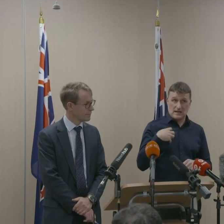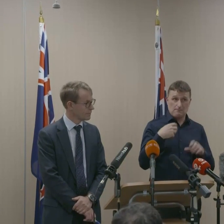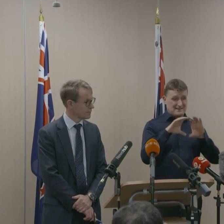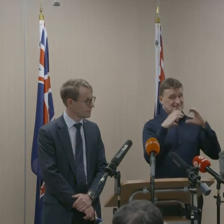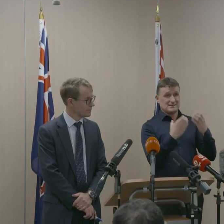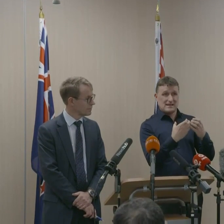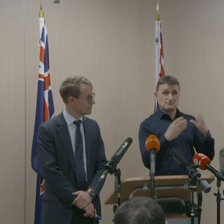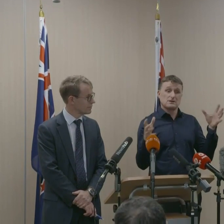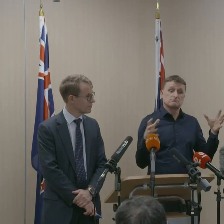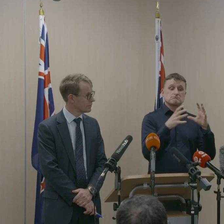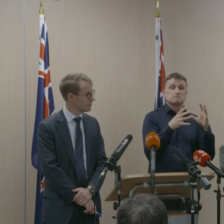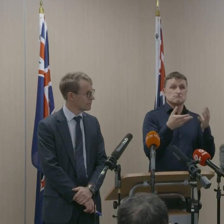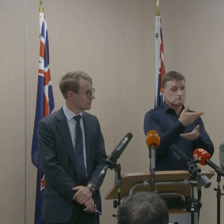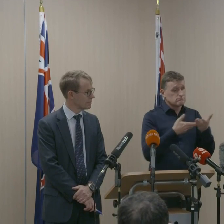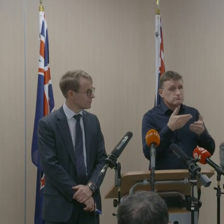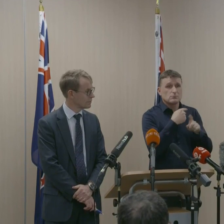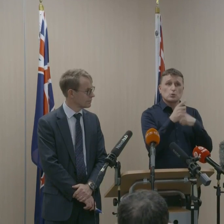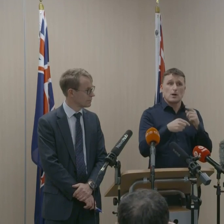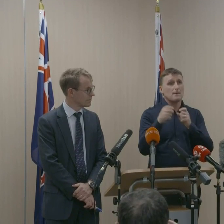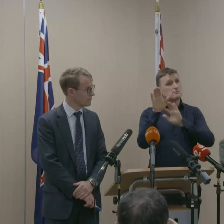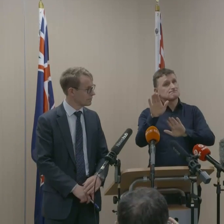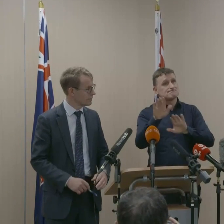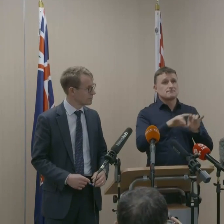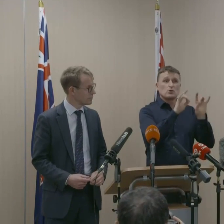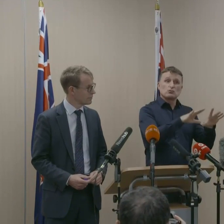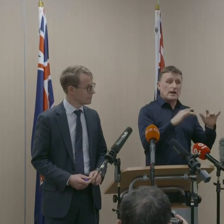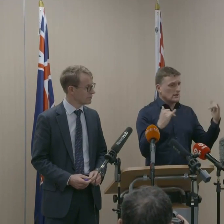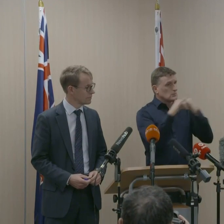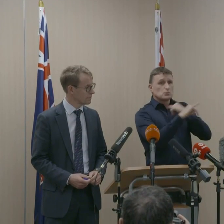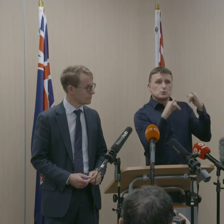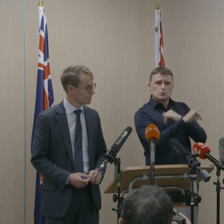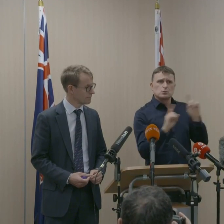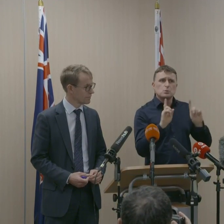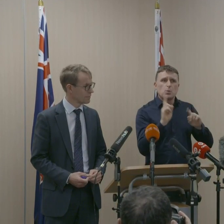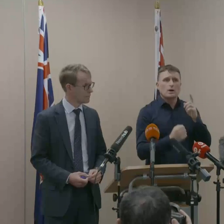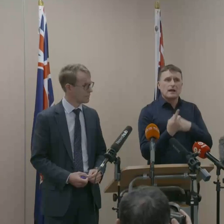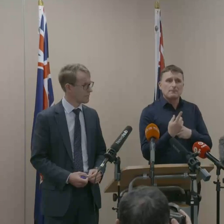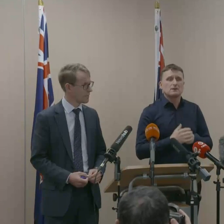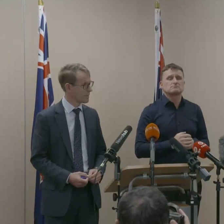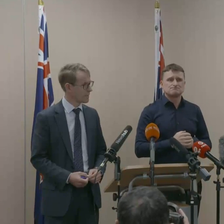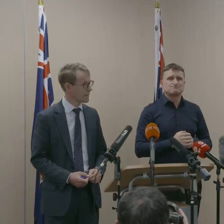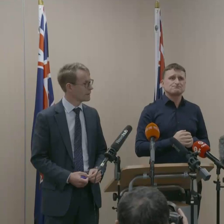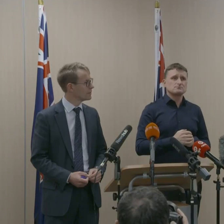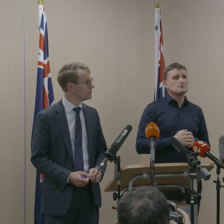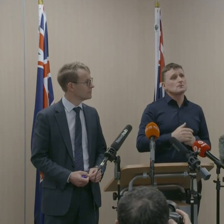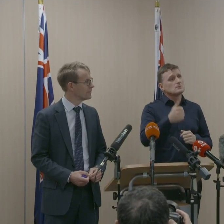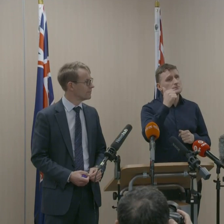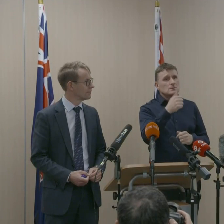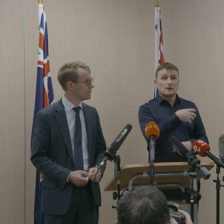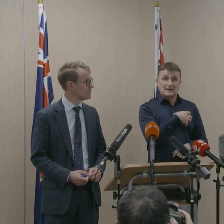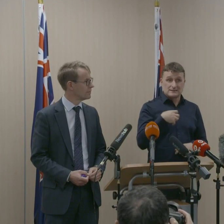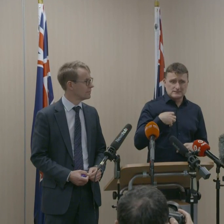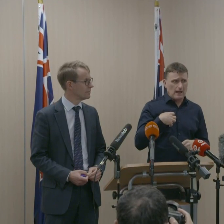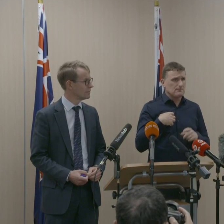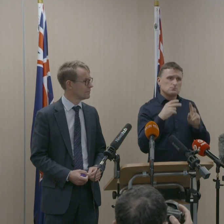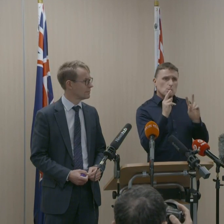status of the trans-Tasman travel arrangements. As you'll be aware, the Government has been keeping a close eye